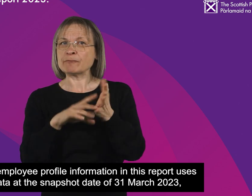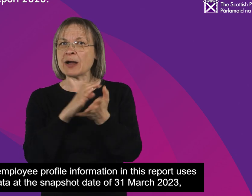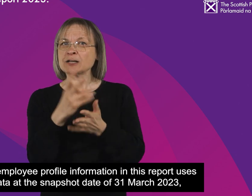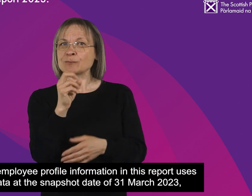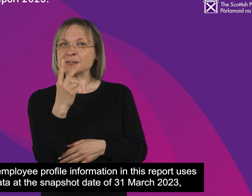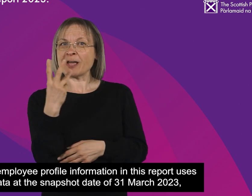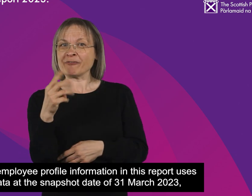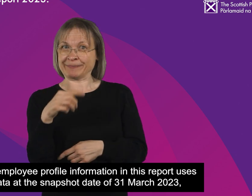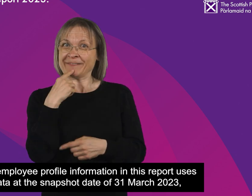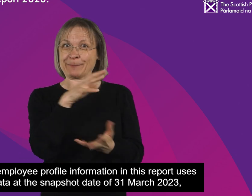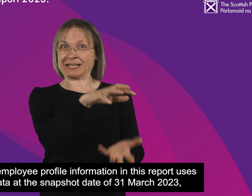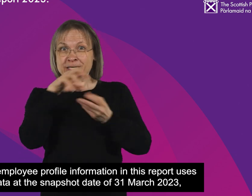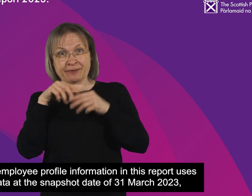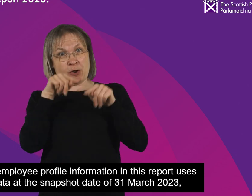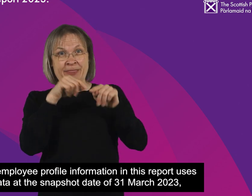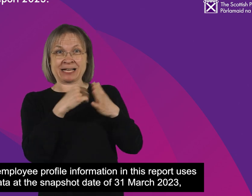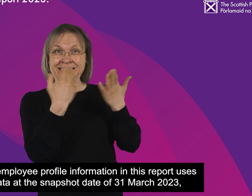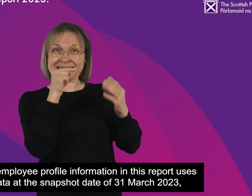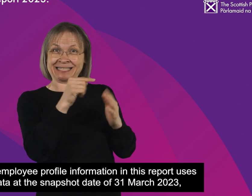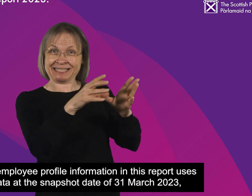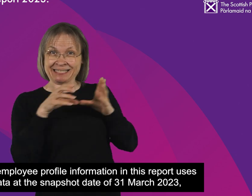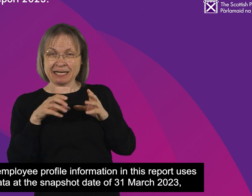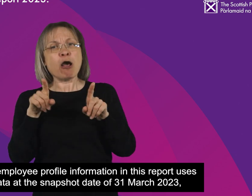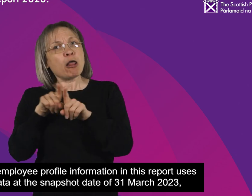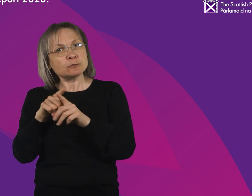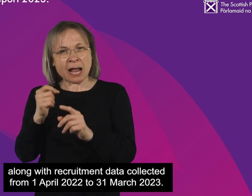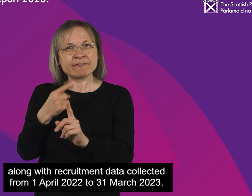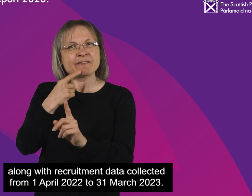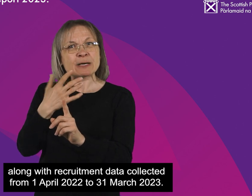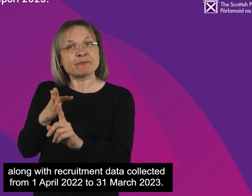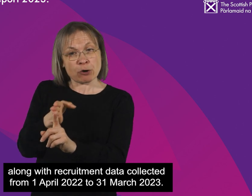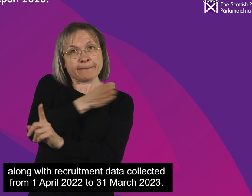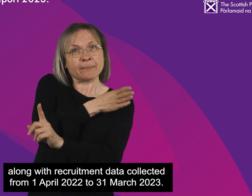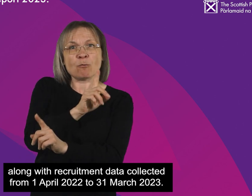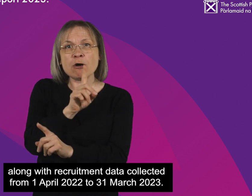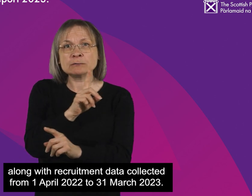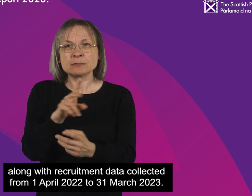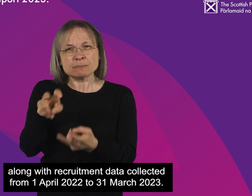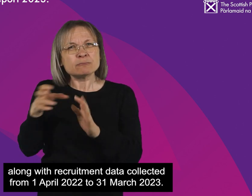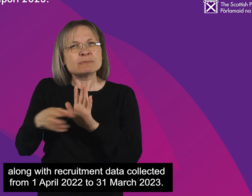along with recruitment data collected from April 1, 2022 to March 31, 2023.